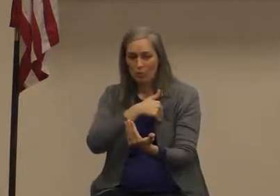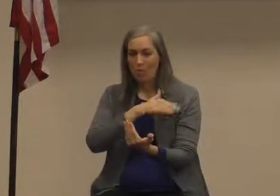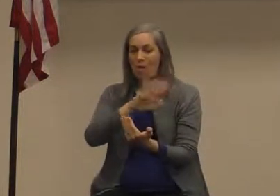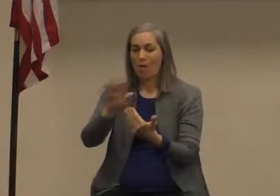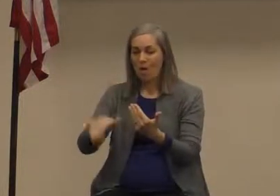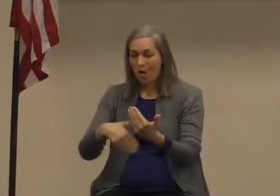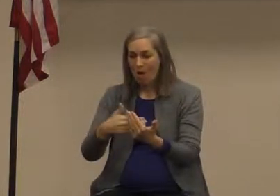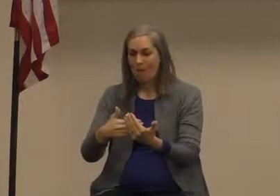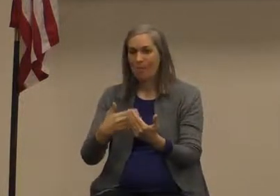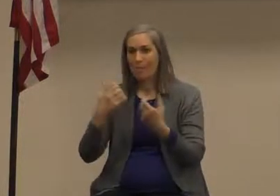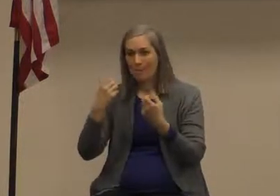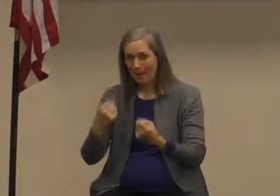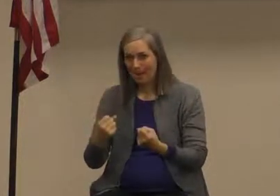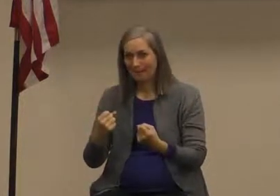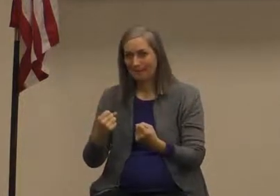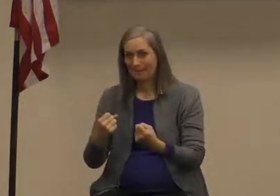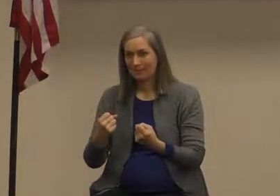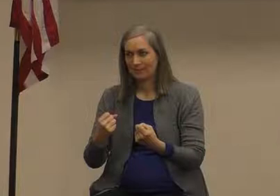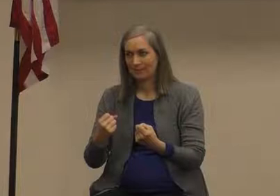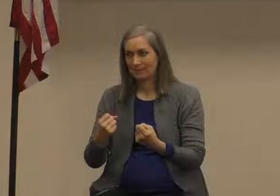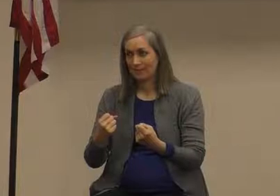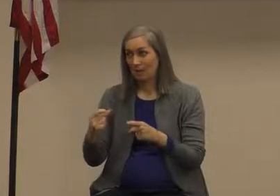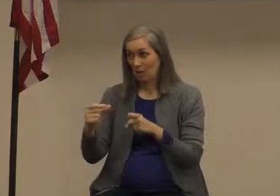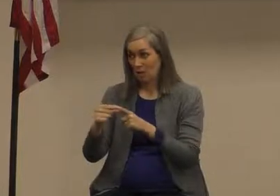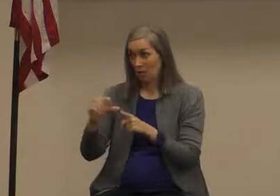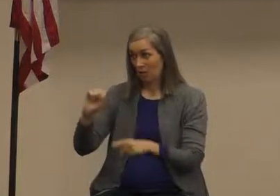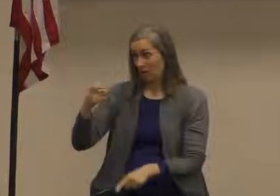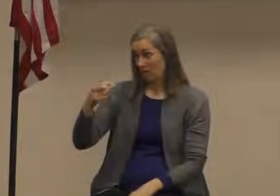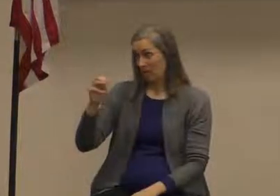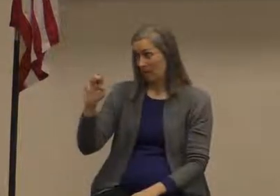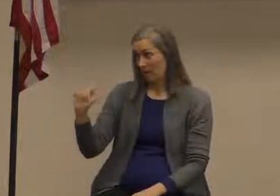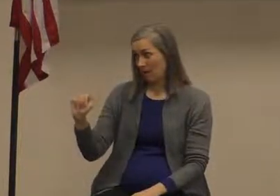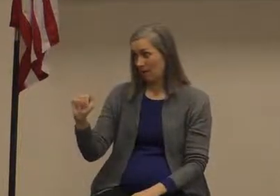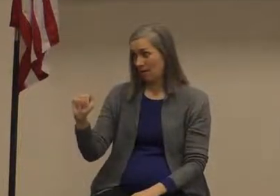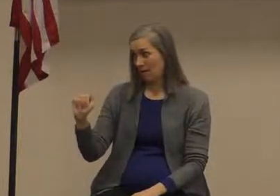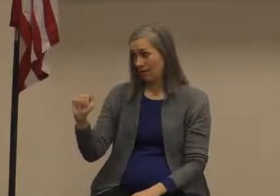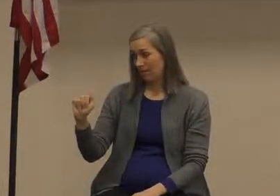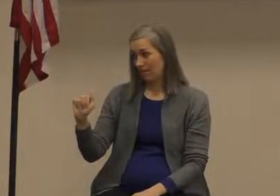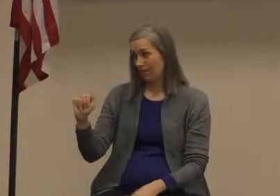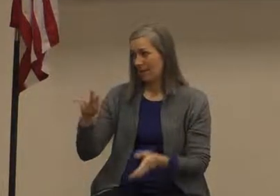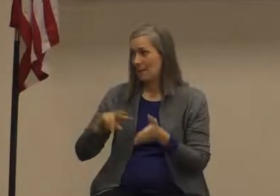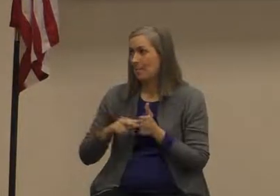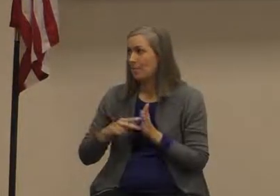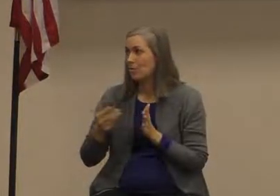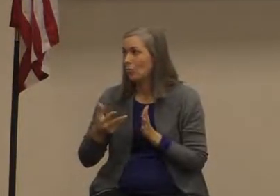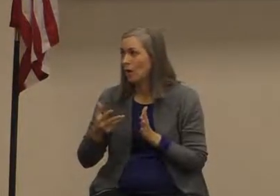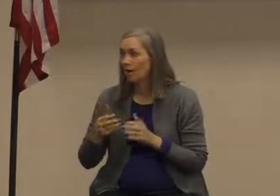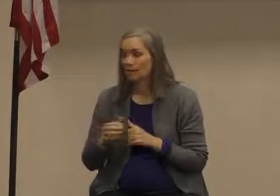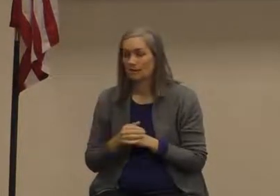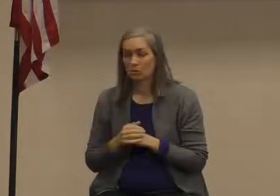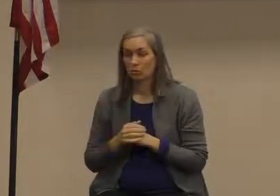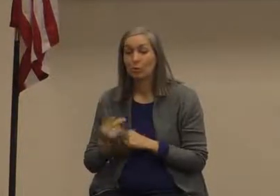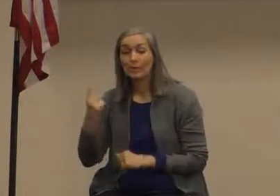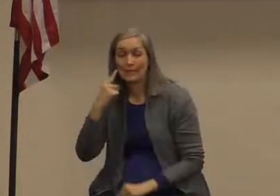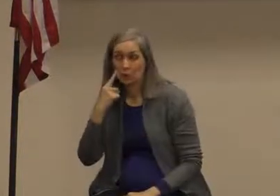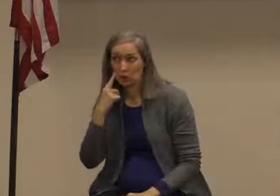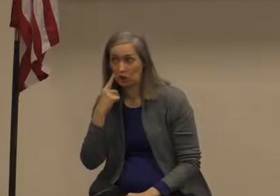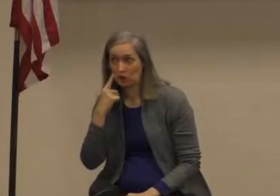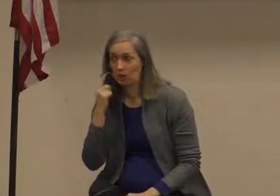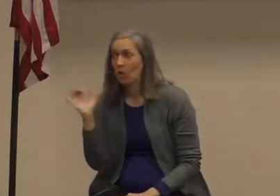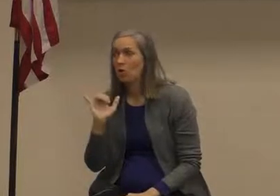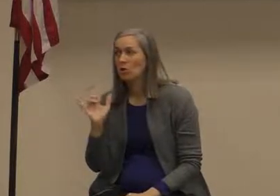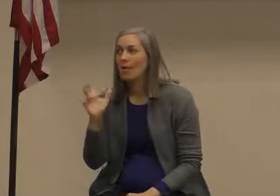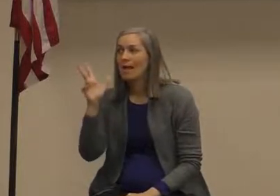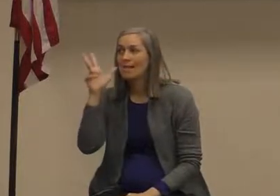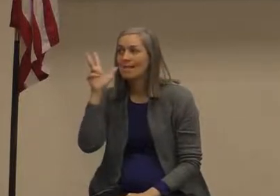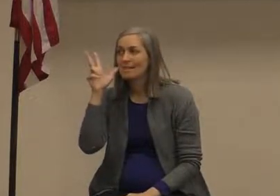your might the word shema matt shared with us yesterday means not just to hear but to